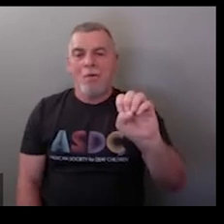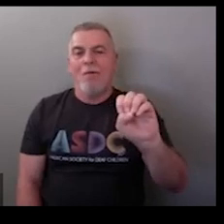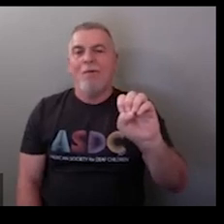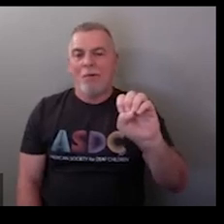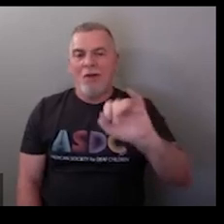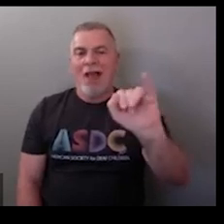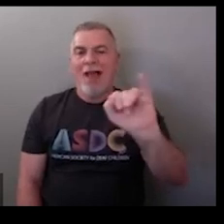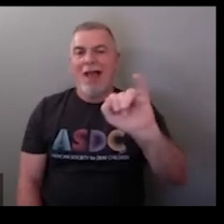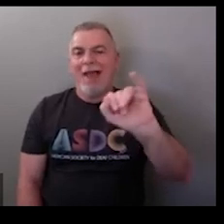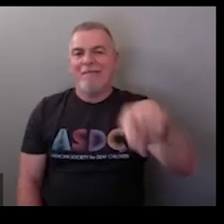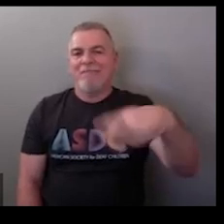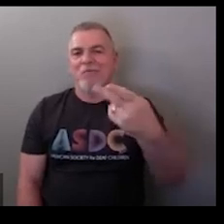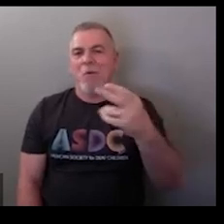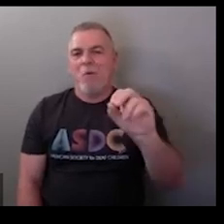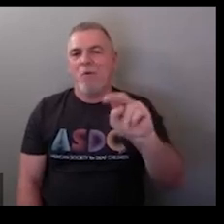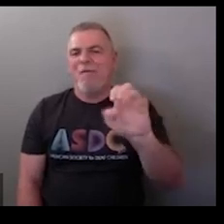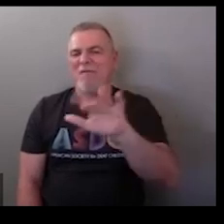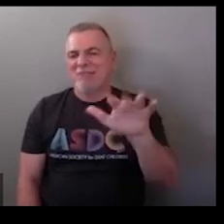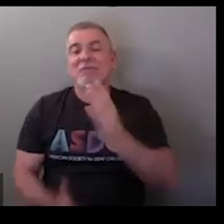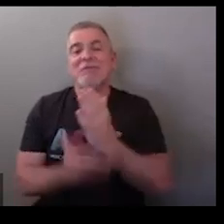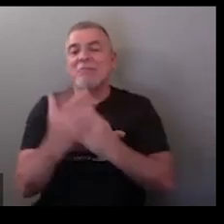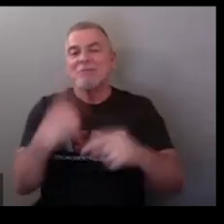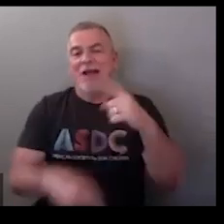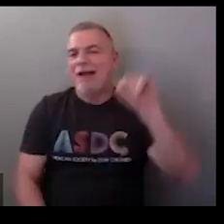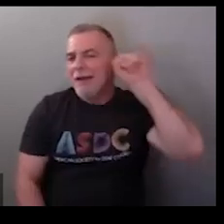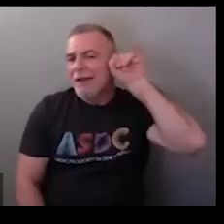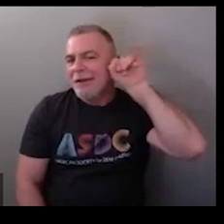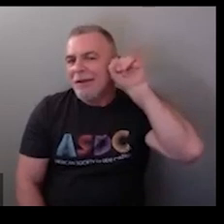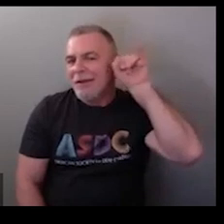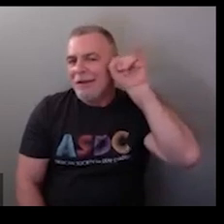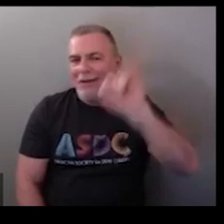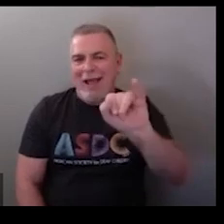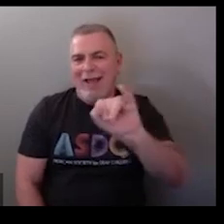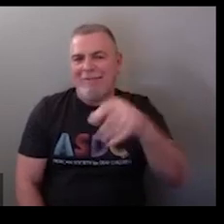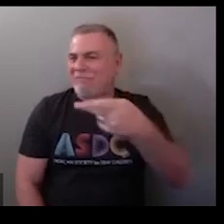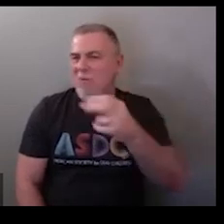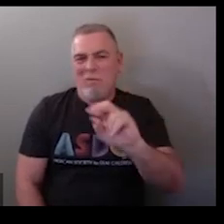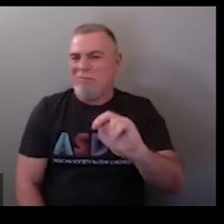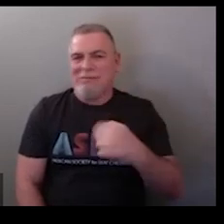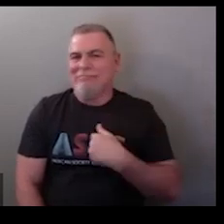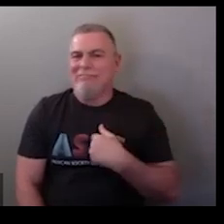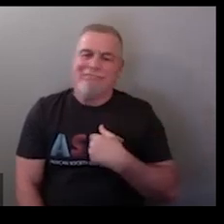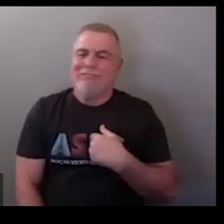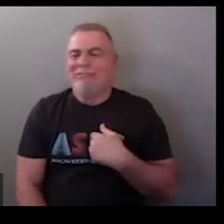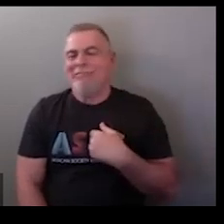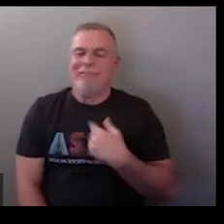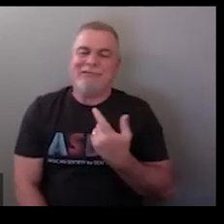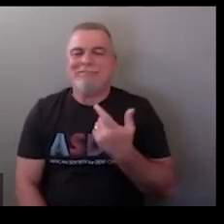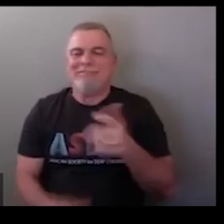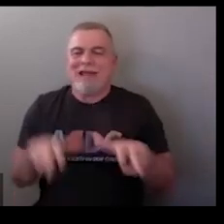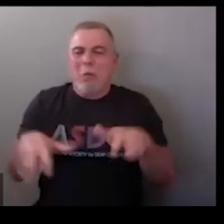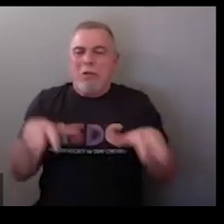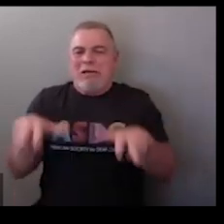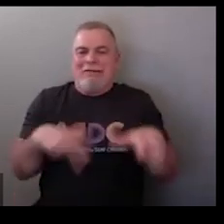iphone you would do iphone fingerspell some people sign it like i or an i but by your ear